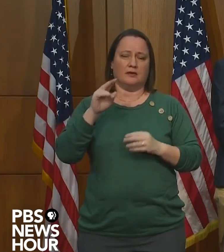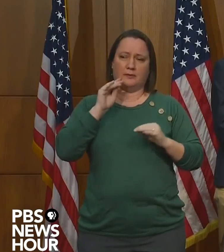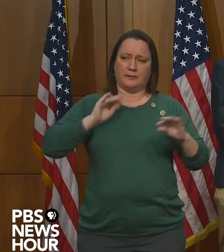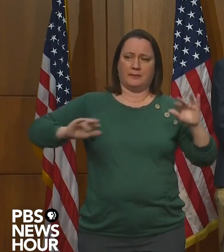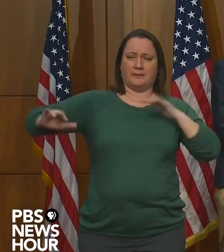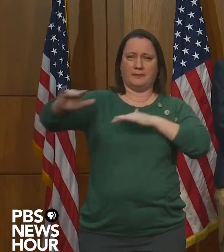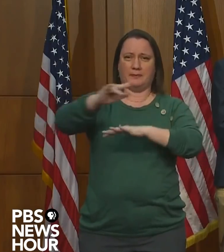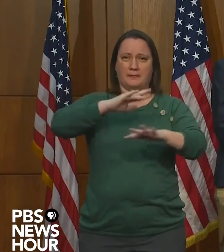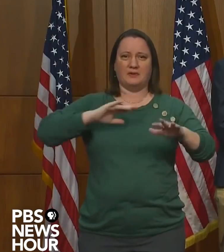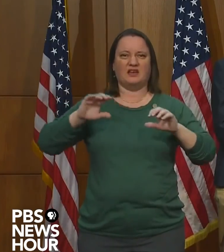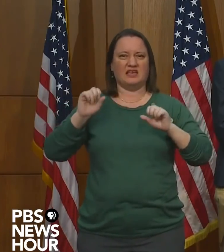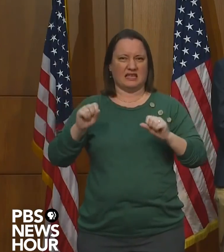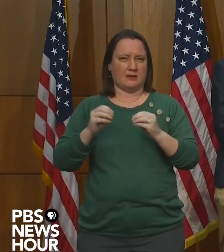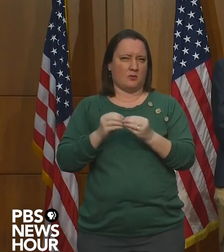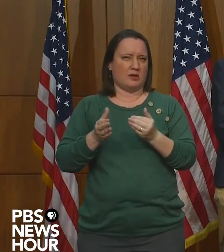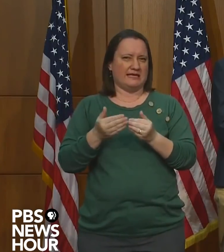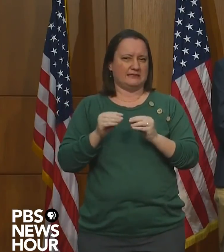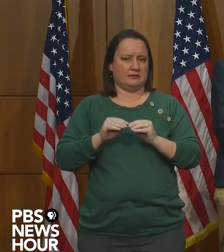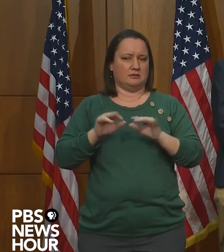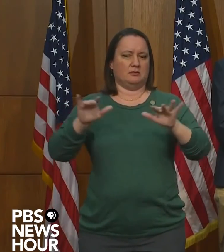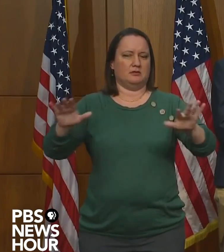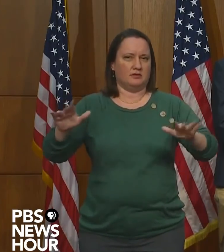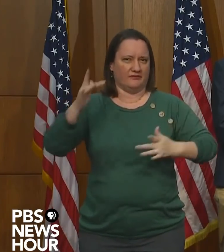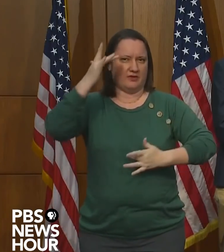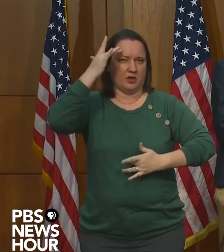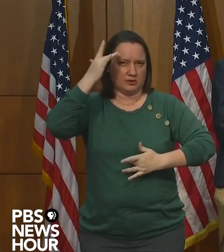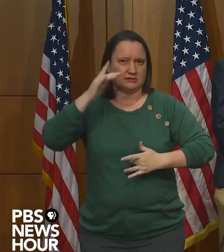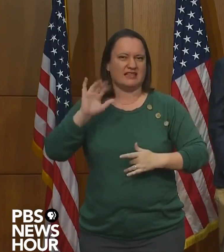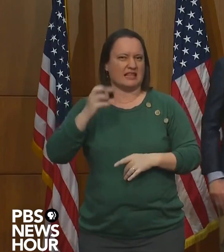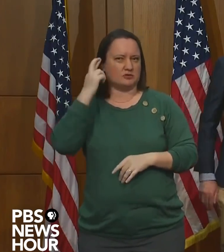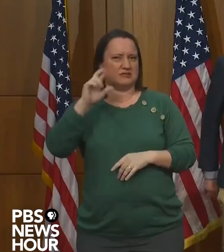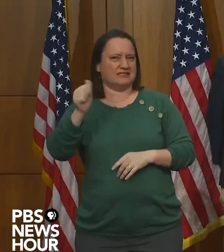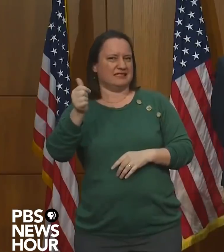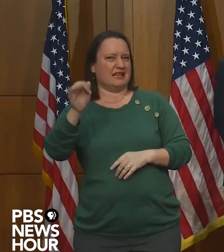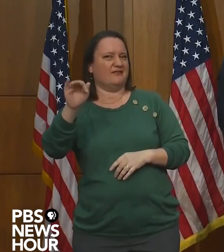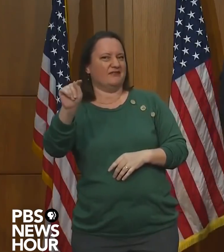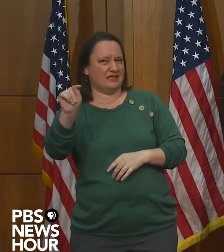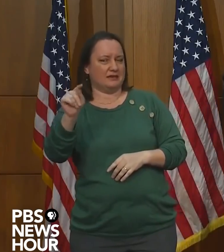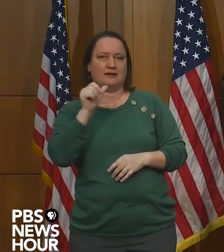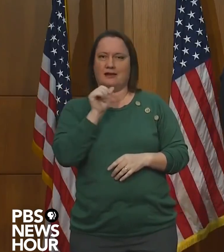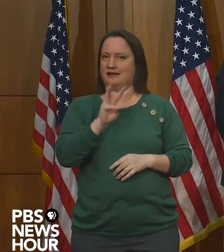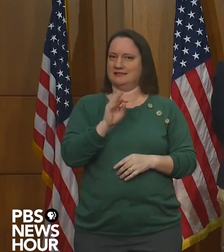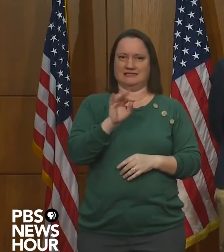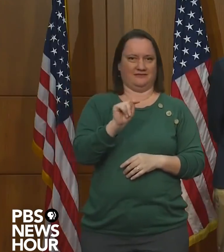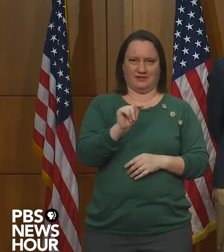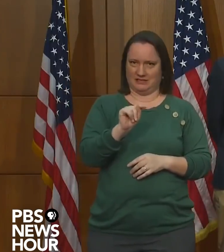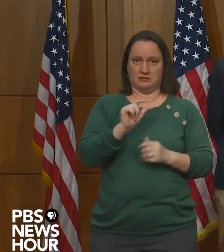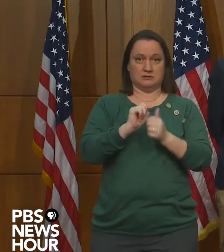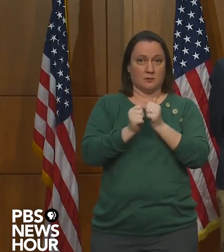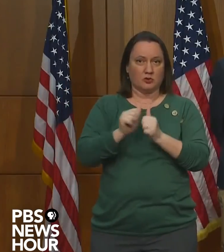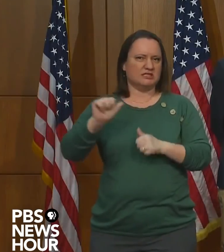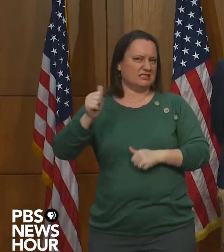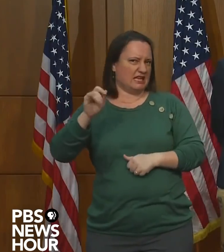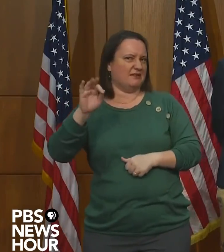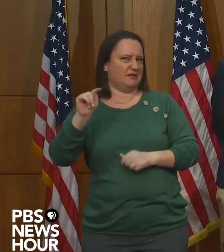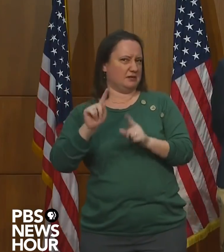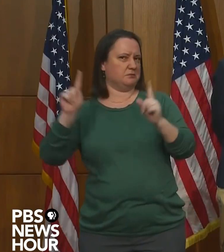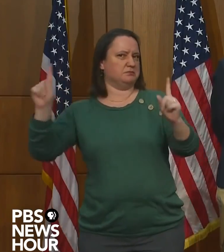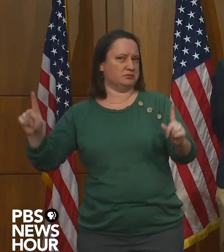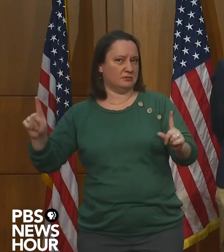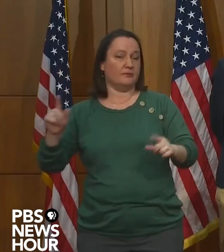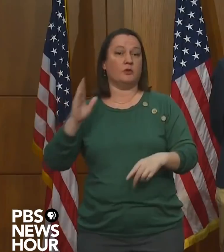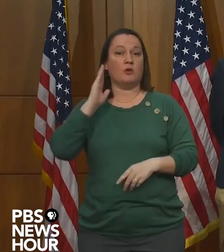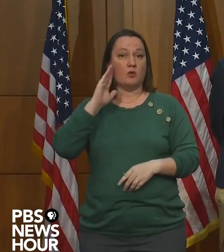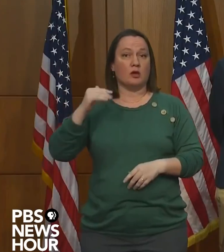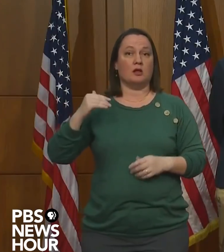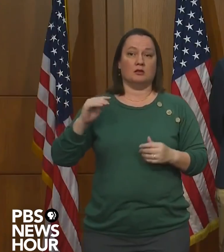quicker and there's more likelihood of spread. So that's the reason for 10 feet. But phase two, these are phases. They're not permanent. We will have a phase three in Virginia